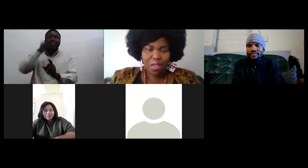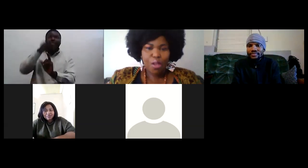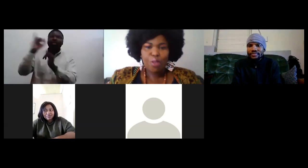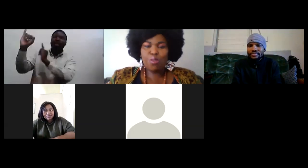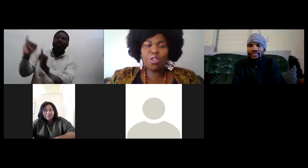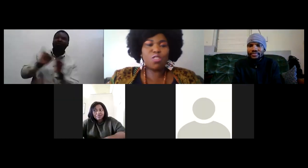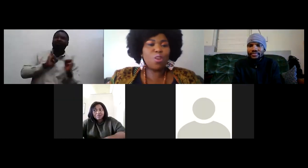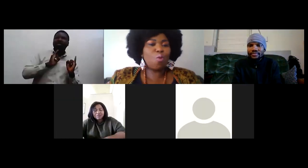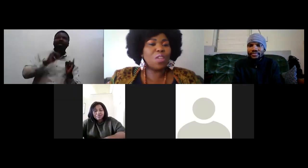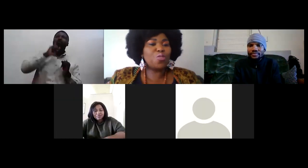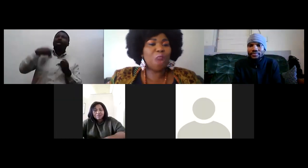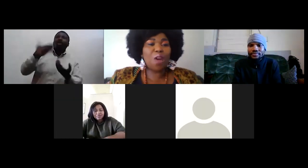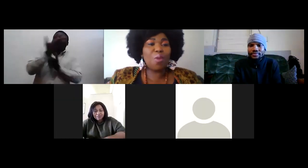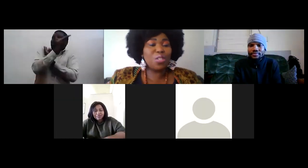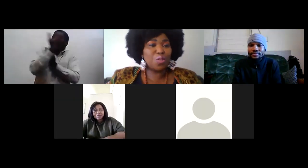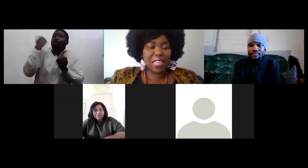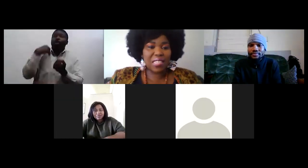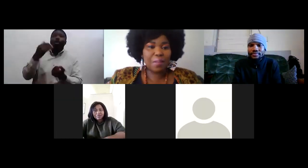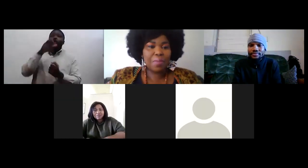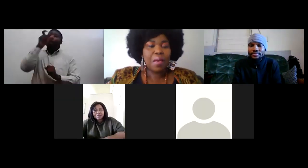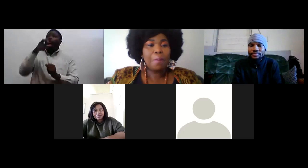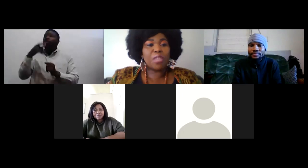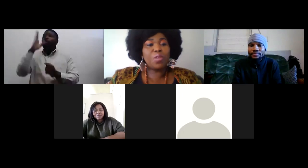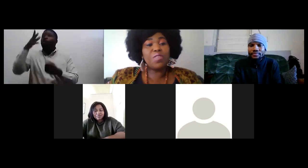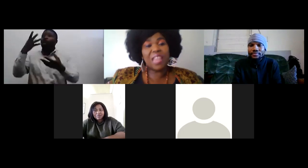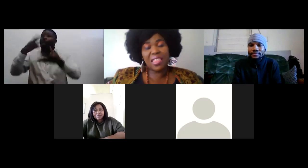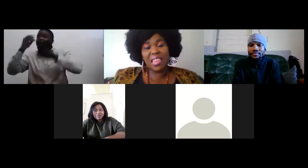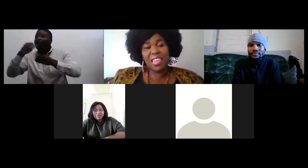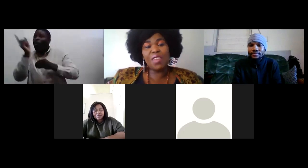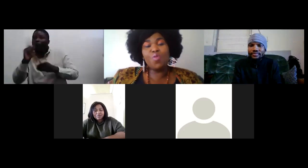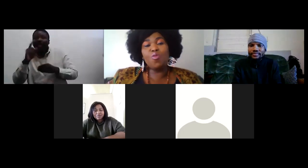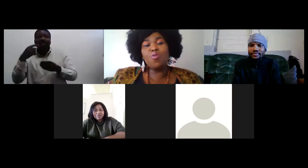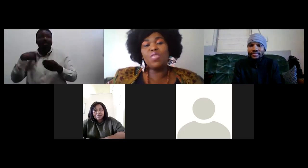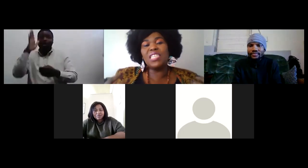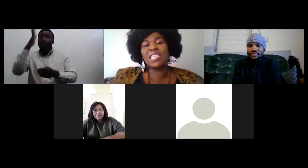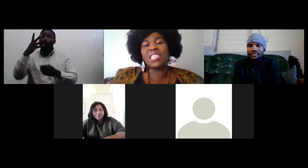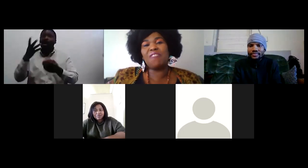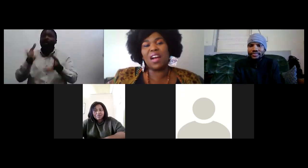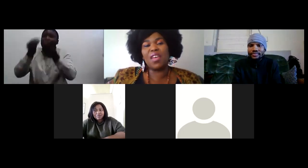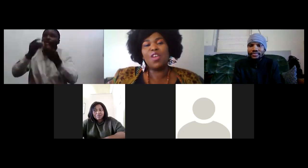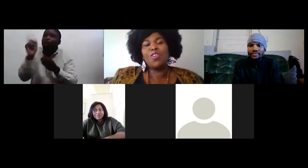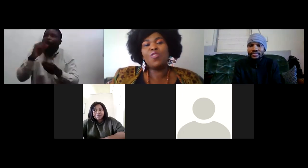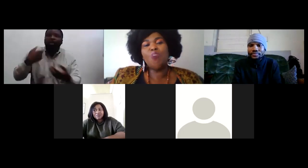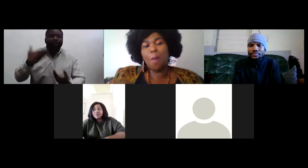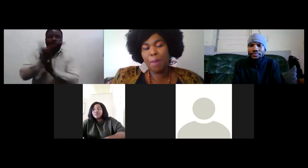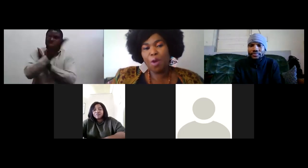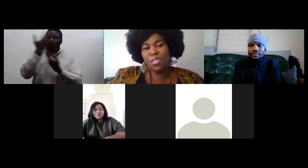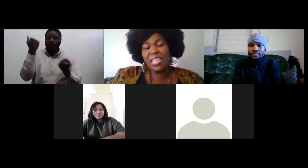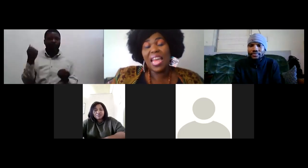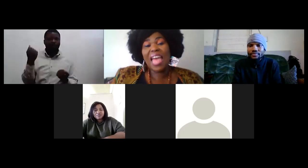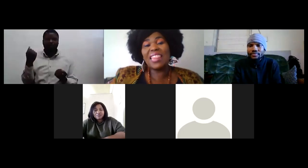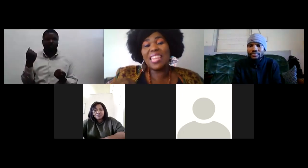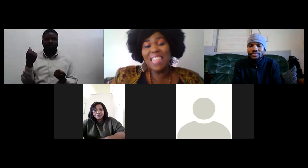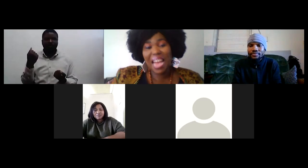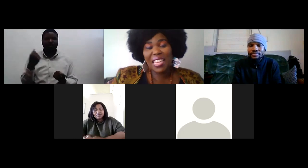you don't know what you are going to get but when you get there then you you discover your purpose